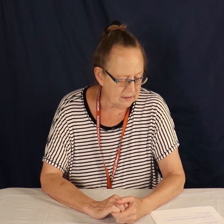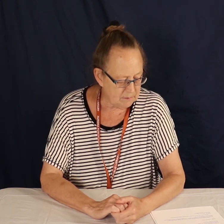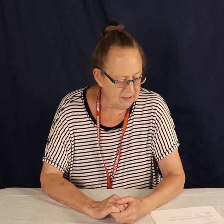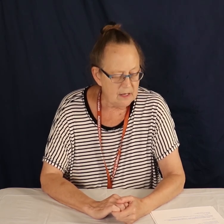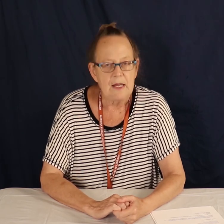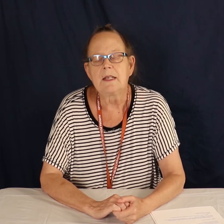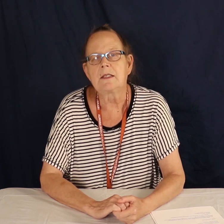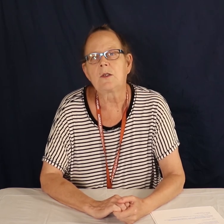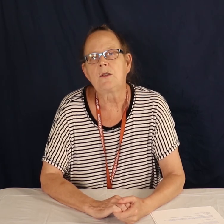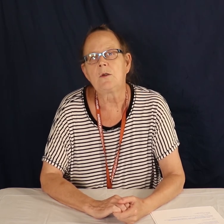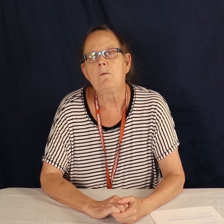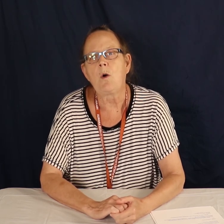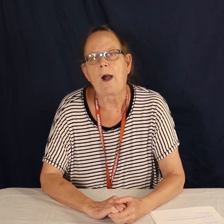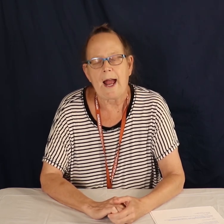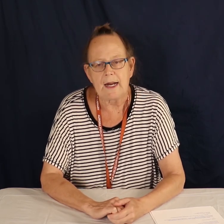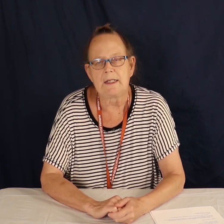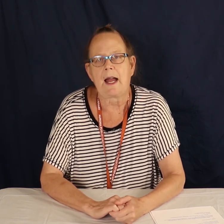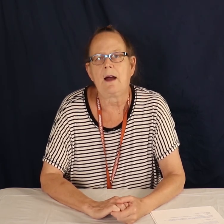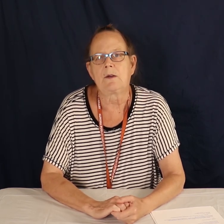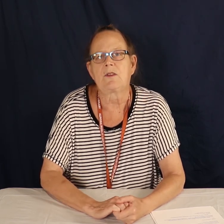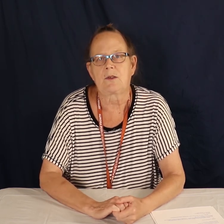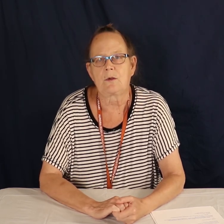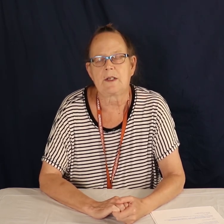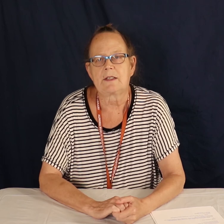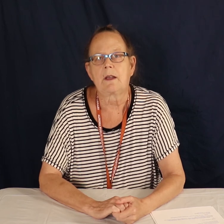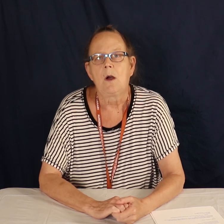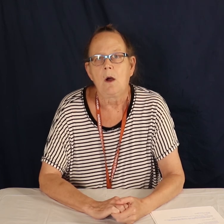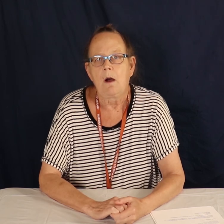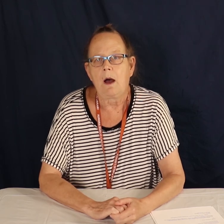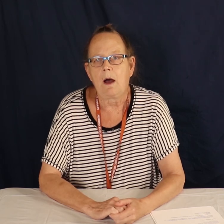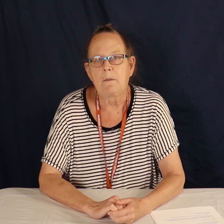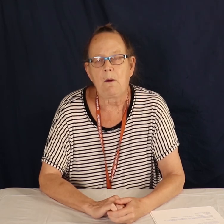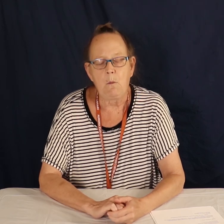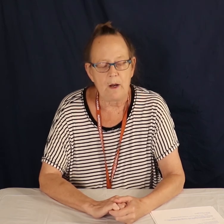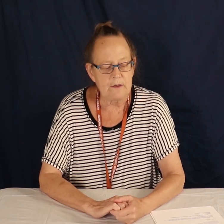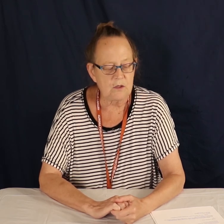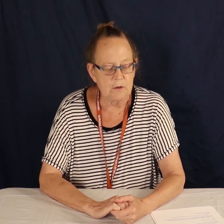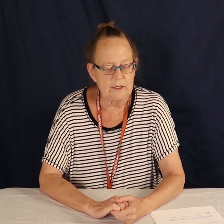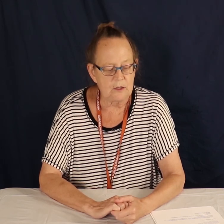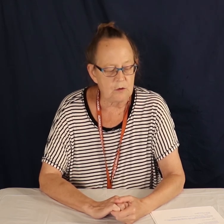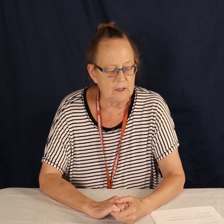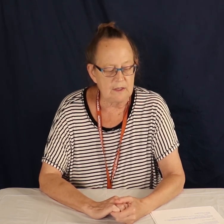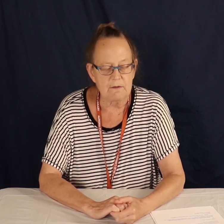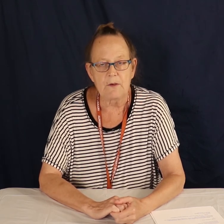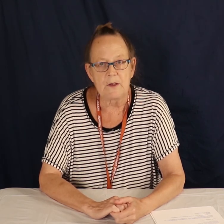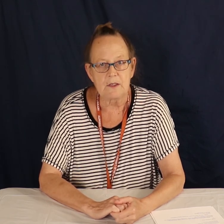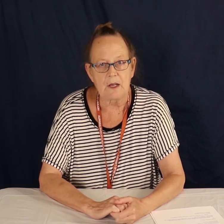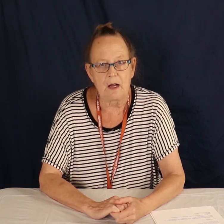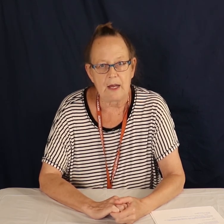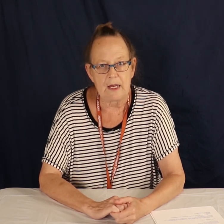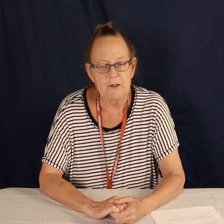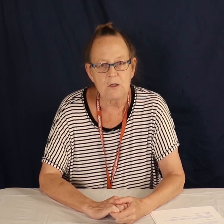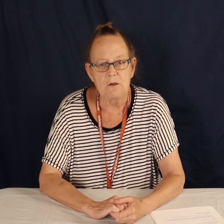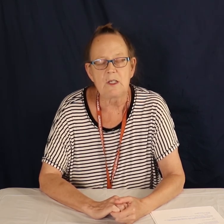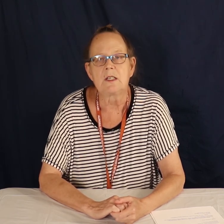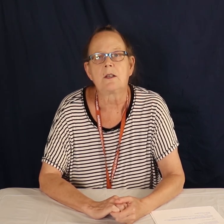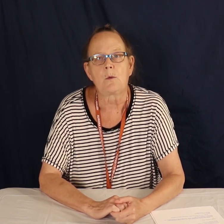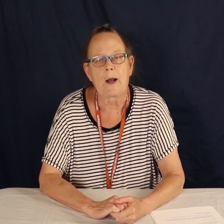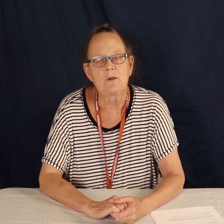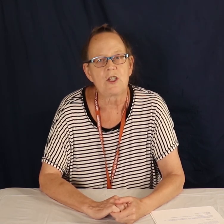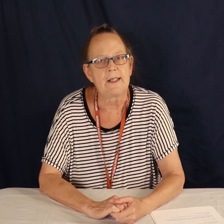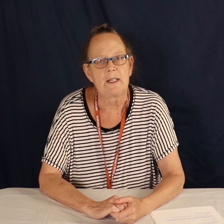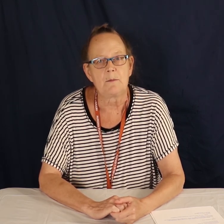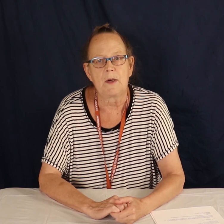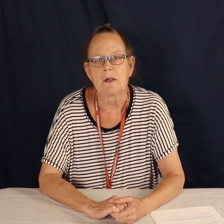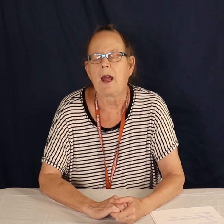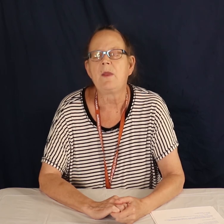literacy tip is to do more acting out of stories. One of the stories that you can get for this aphid unit is